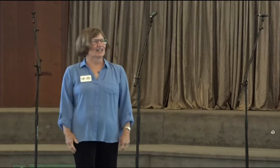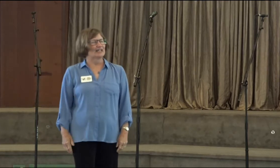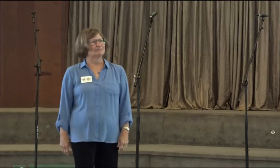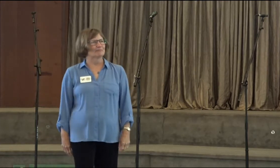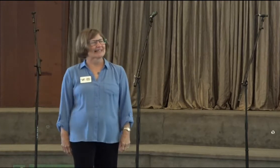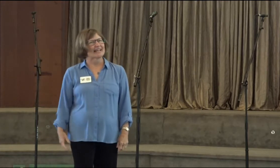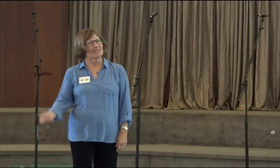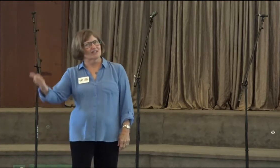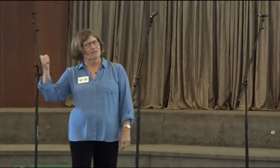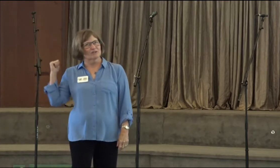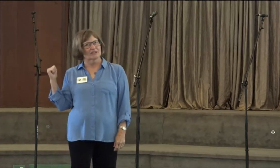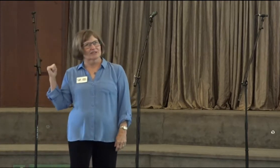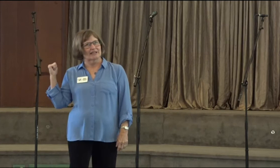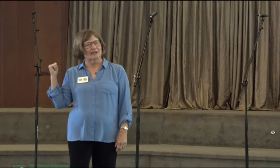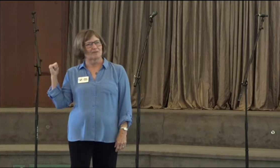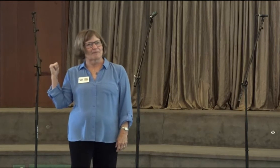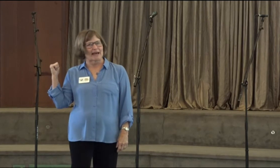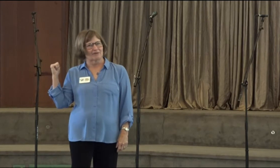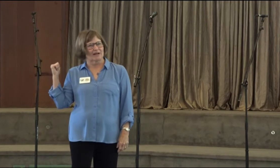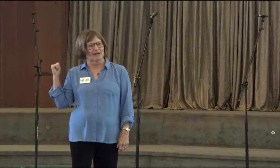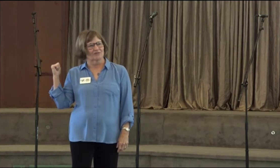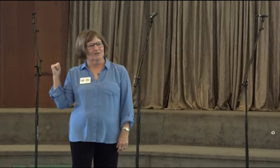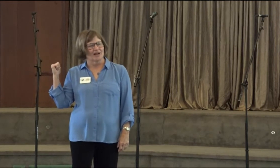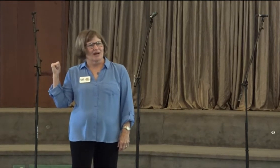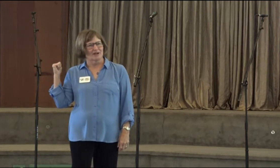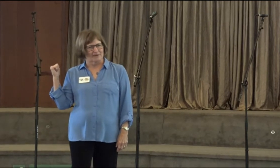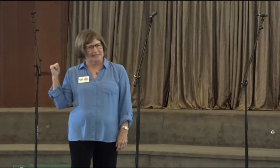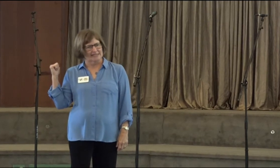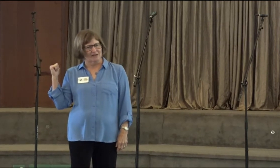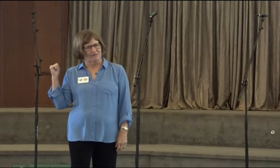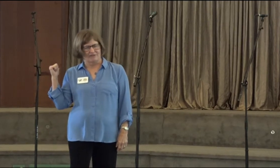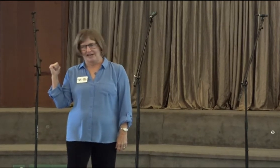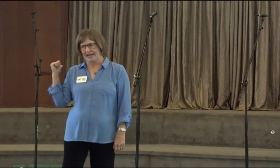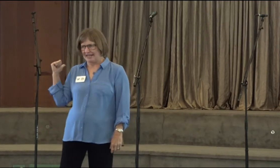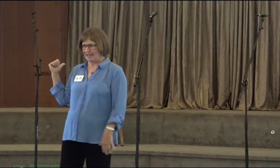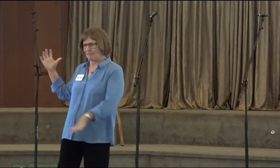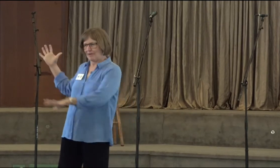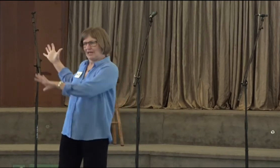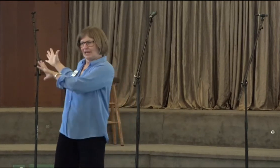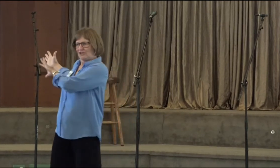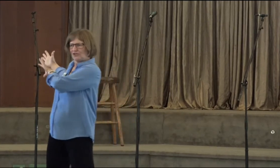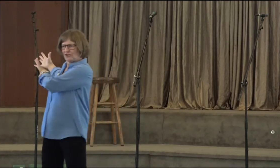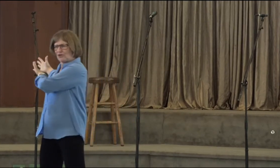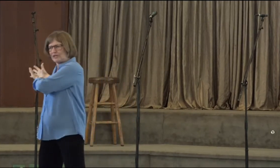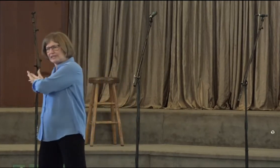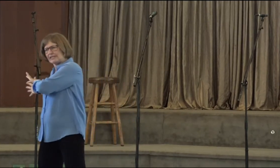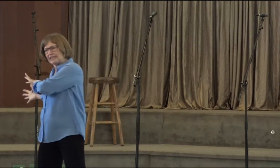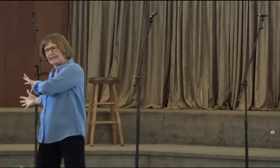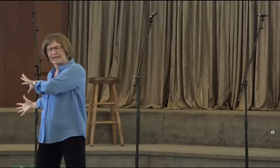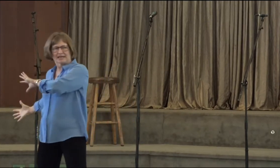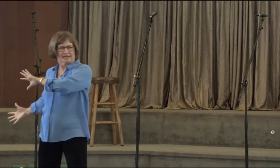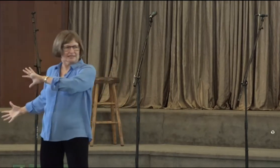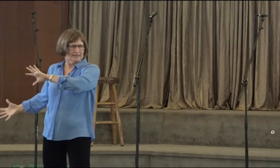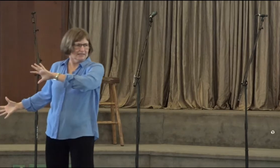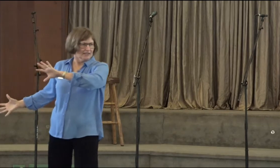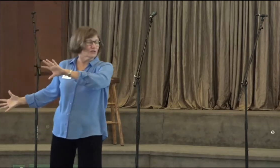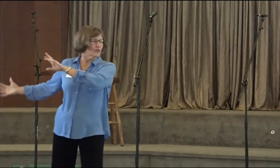And, but then I have to give you a little background on myself. I am notoriously,